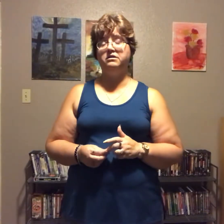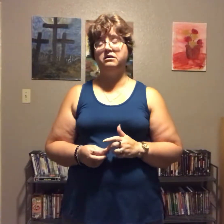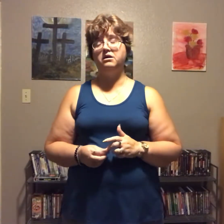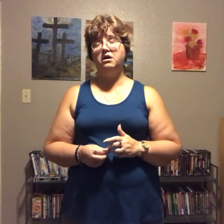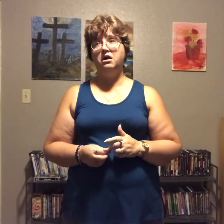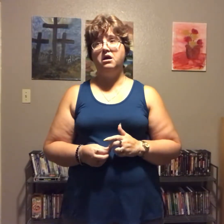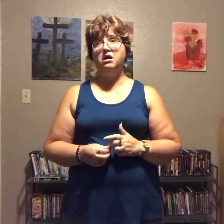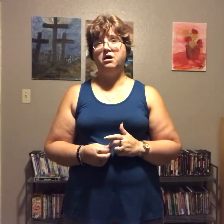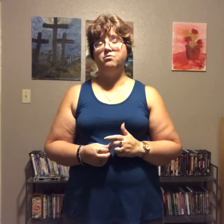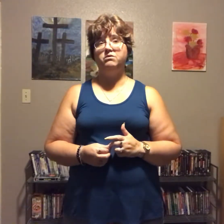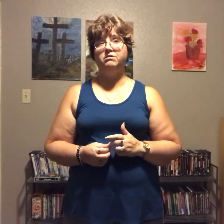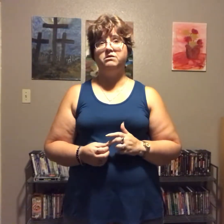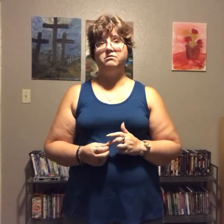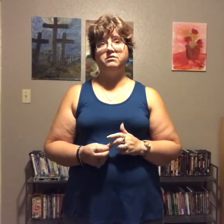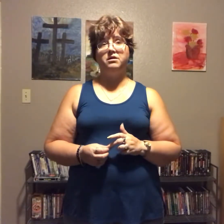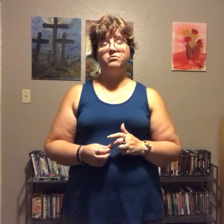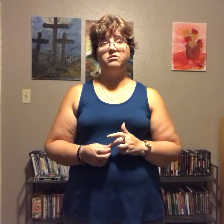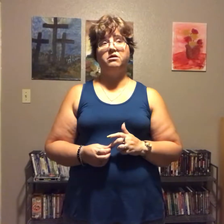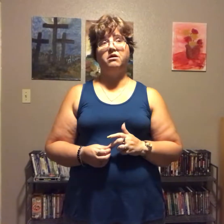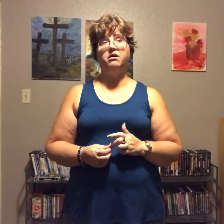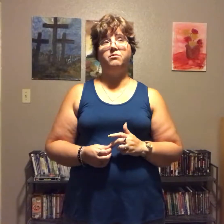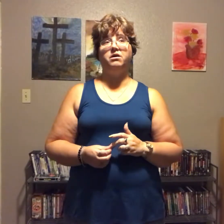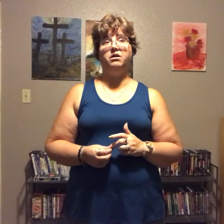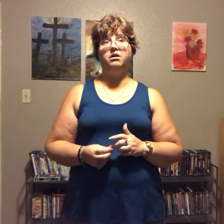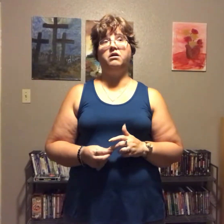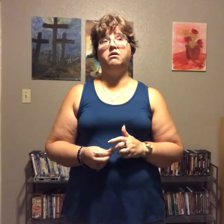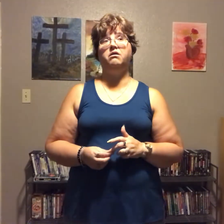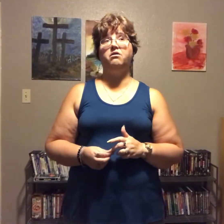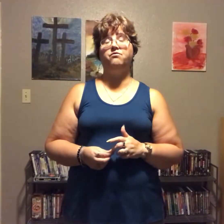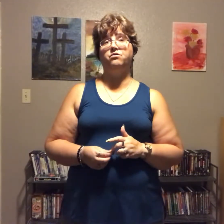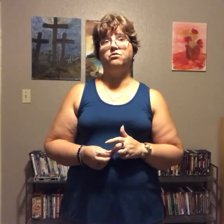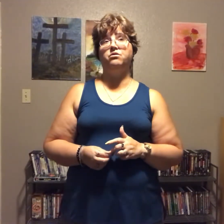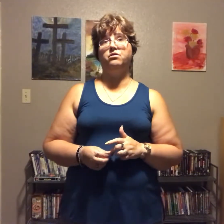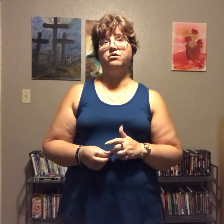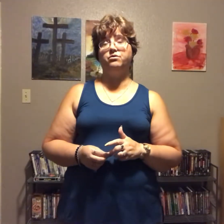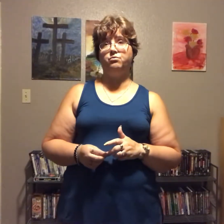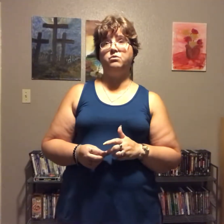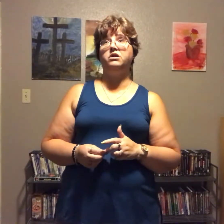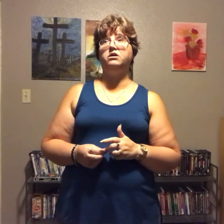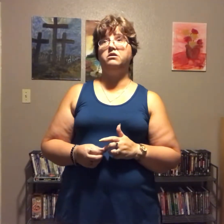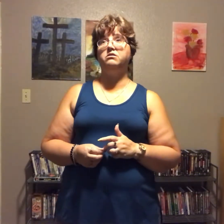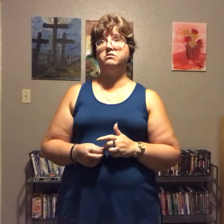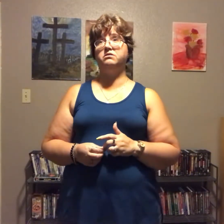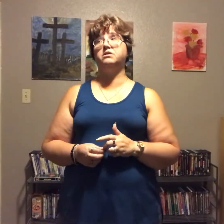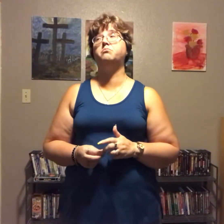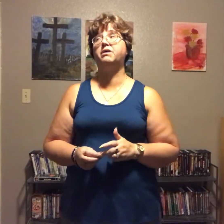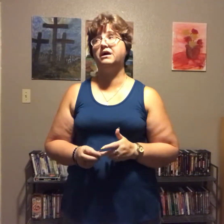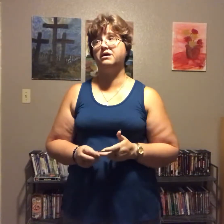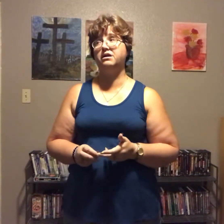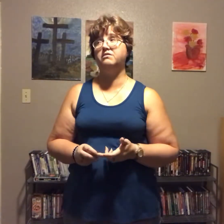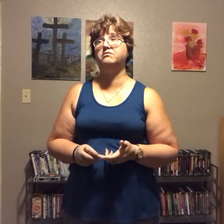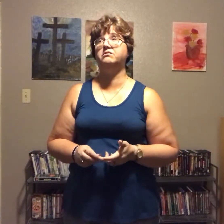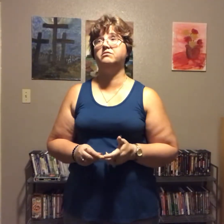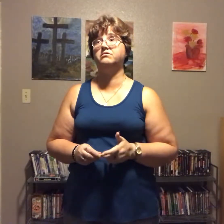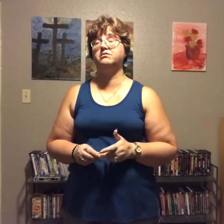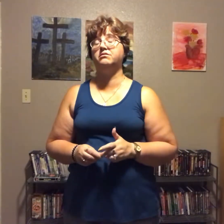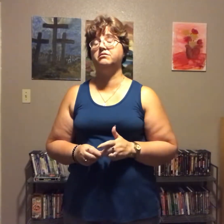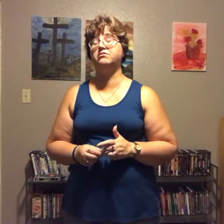uh we went to sam's club and for three ten pack cases is